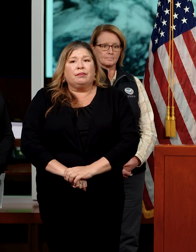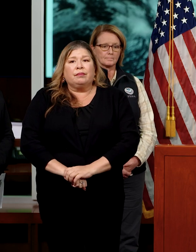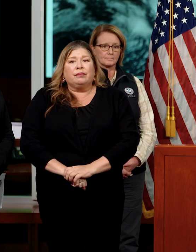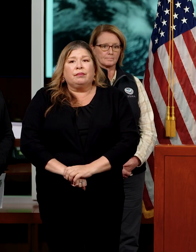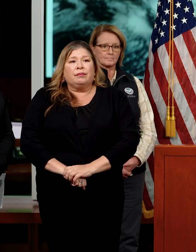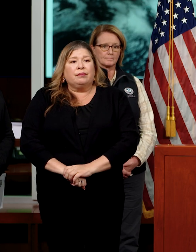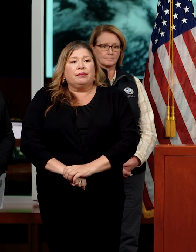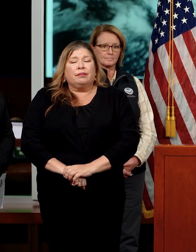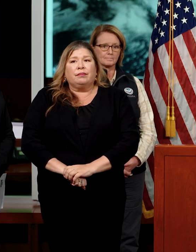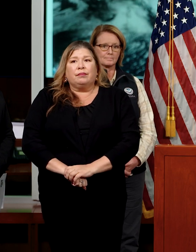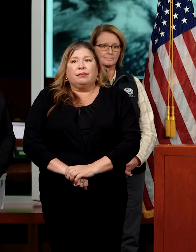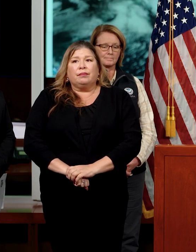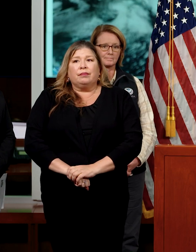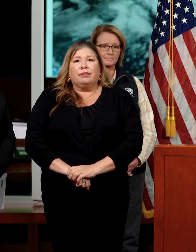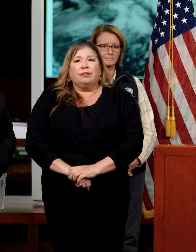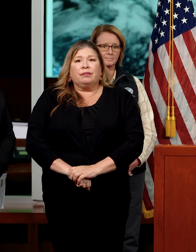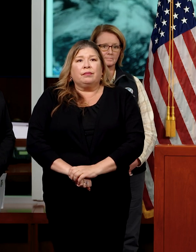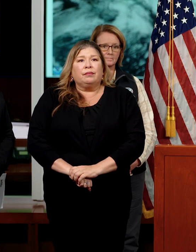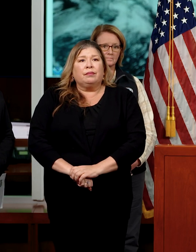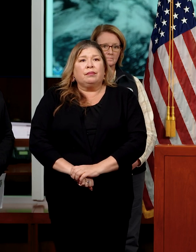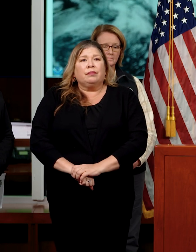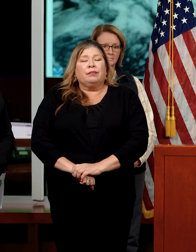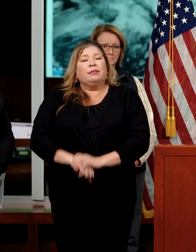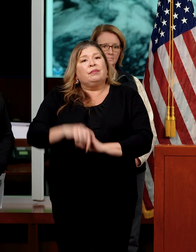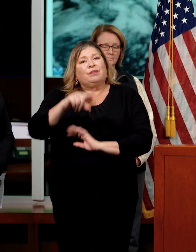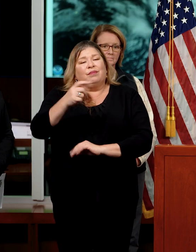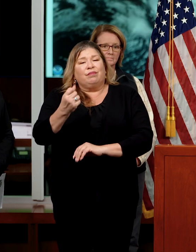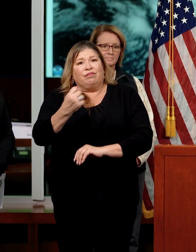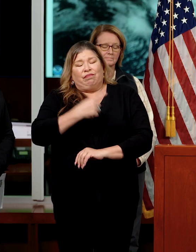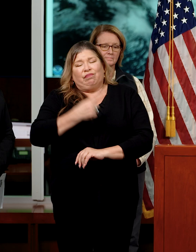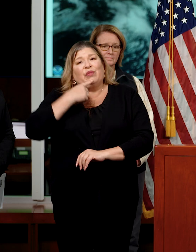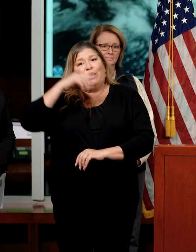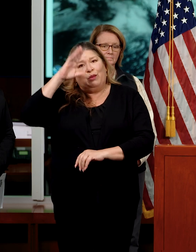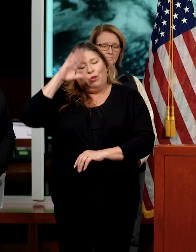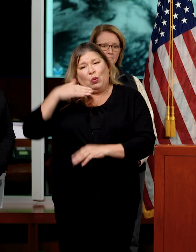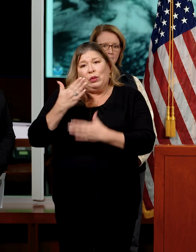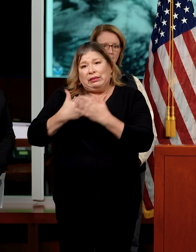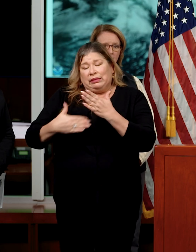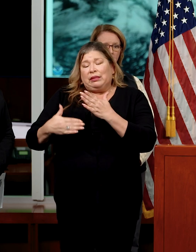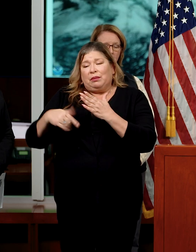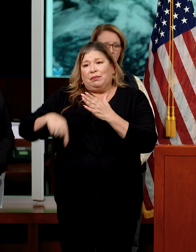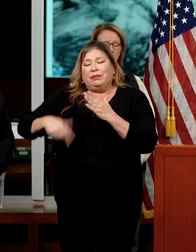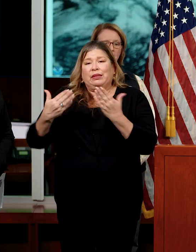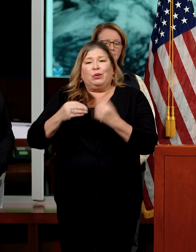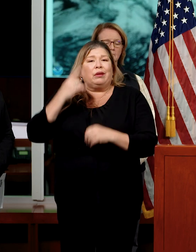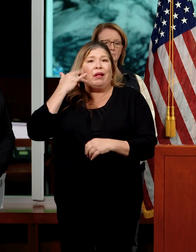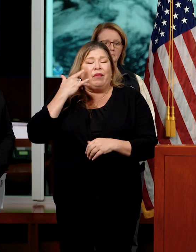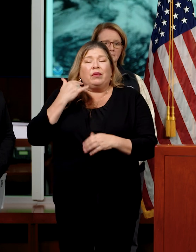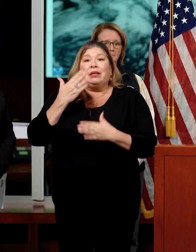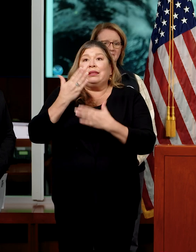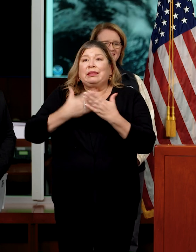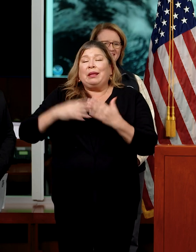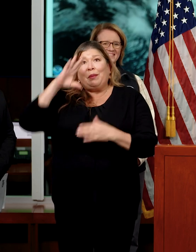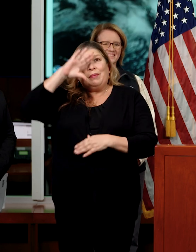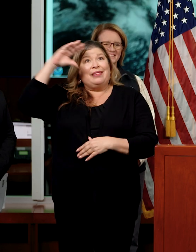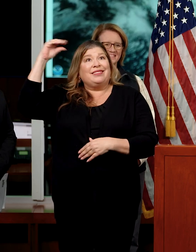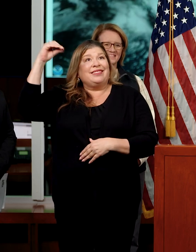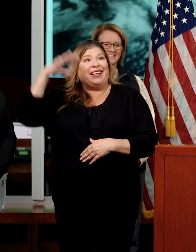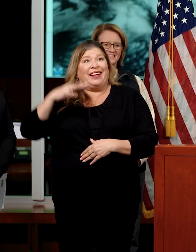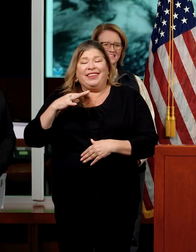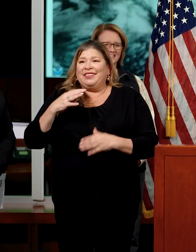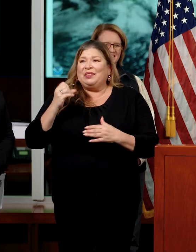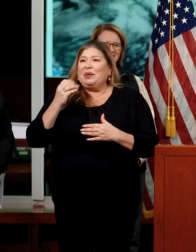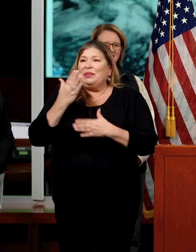Thank you. And, Madam Director, I know we had in some parts of the state yesterday even some sun, so to people who are not